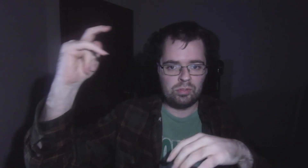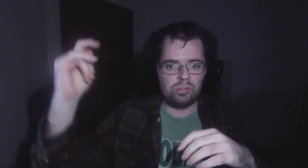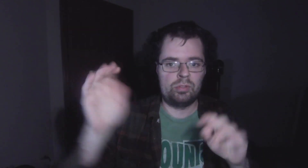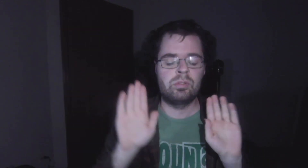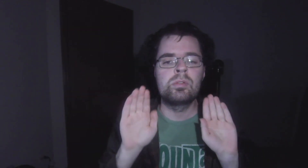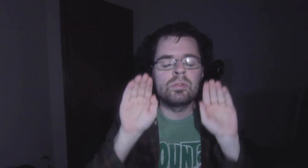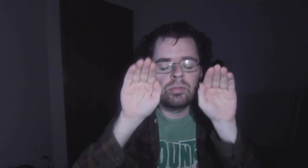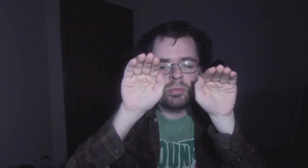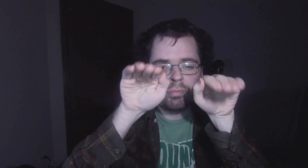grave.